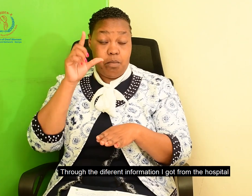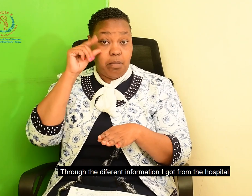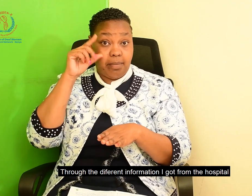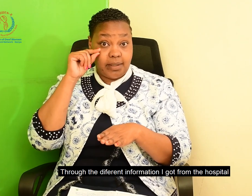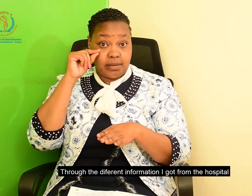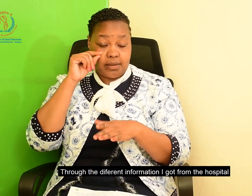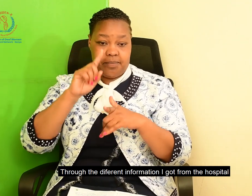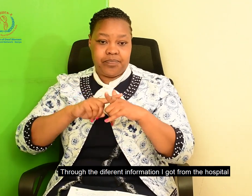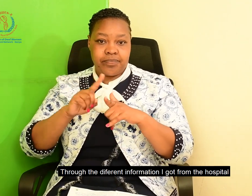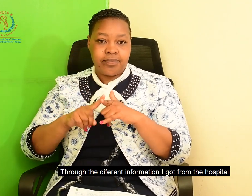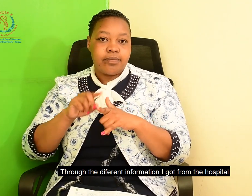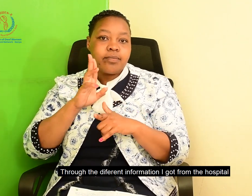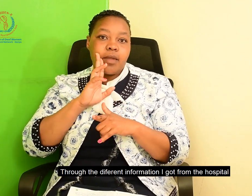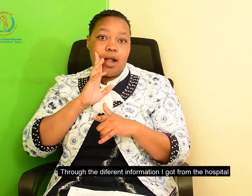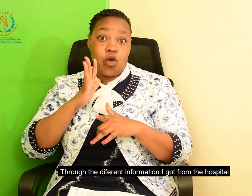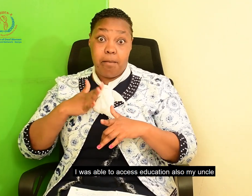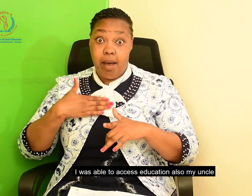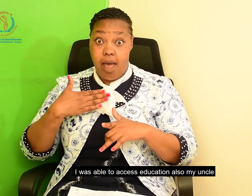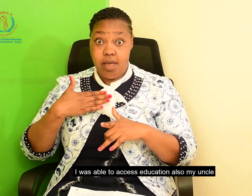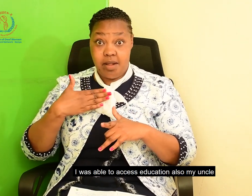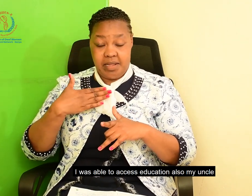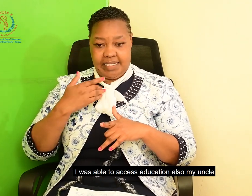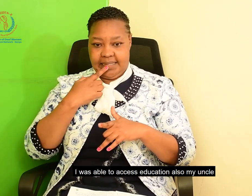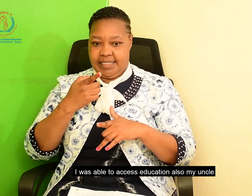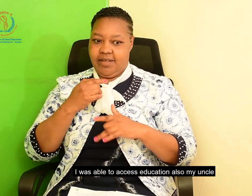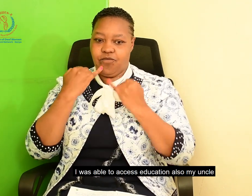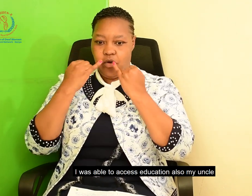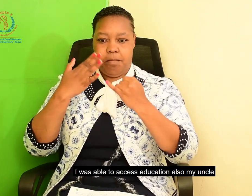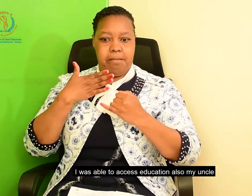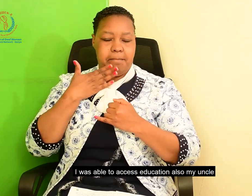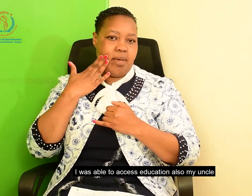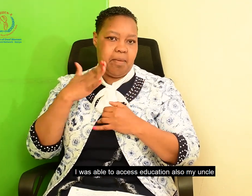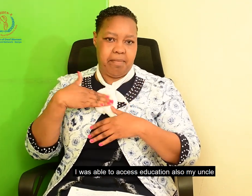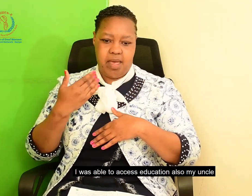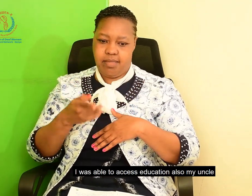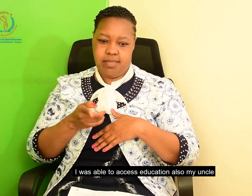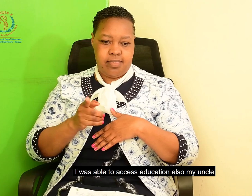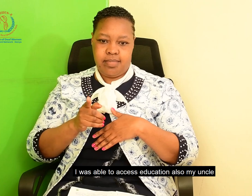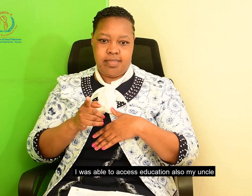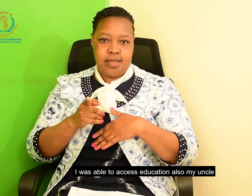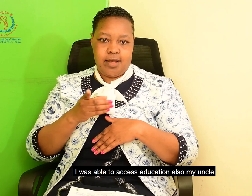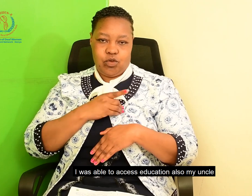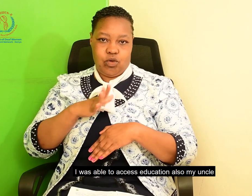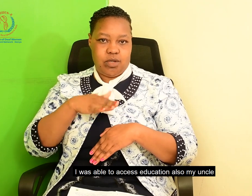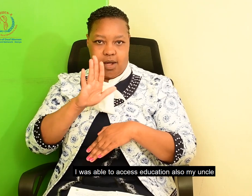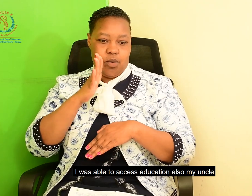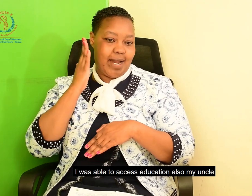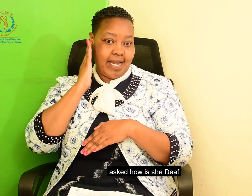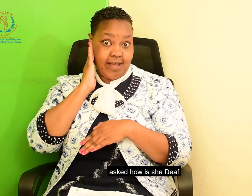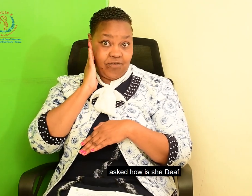information that I got from the hospital, I was able to access education. And also, my uncle told me,